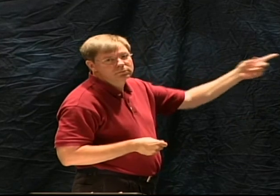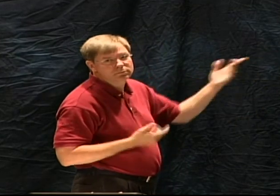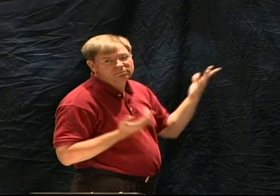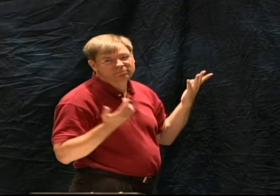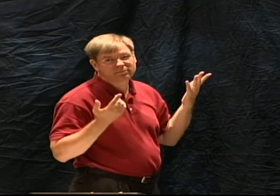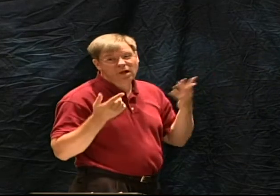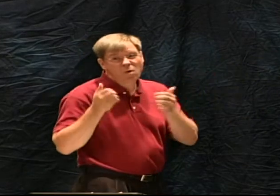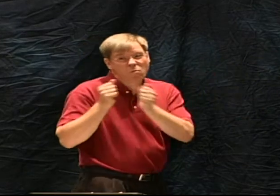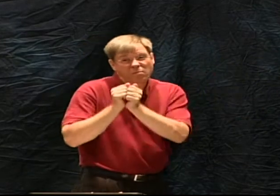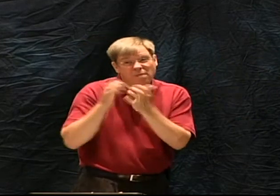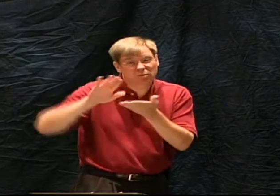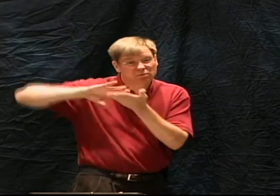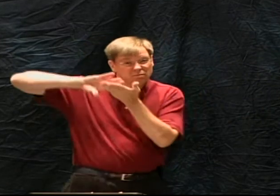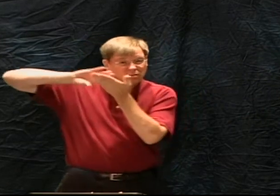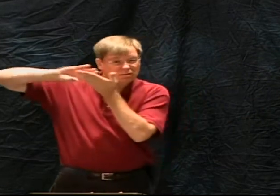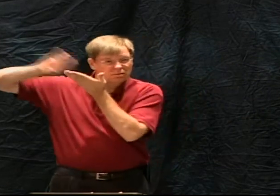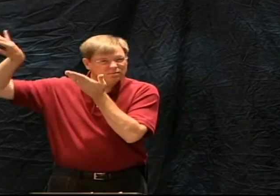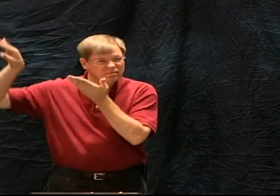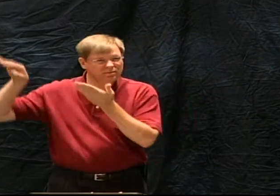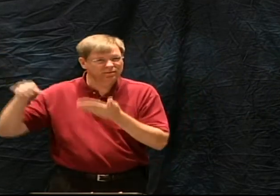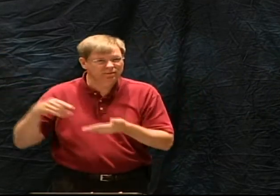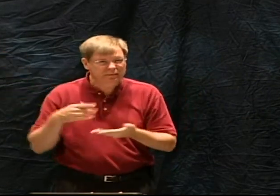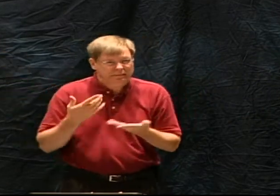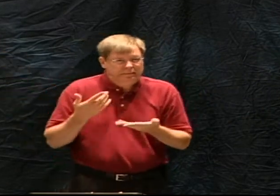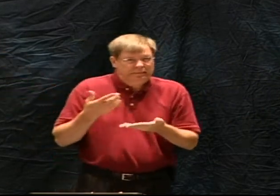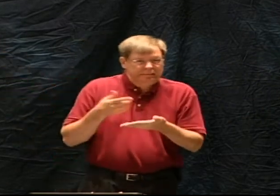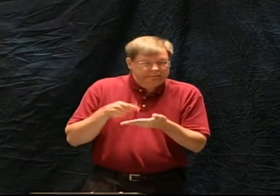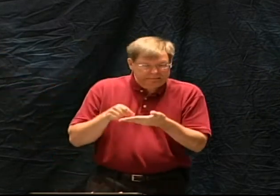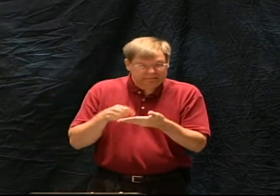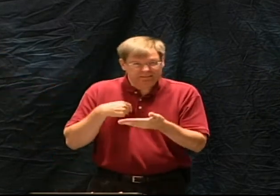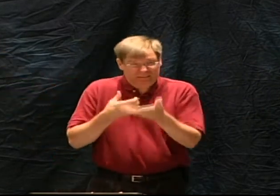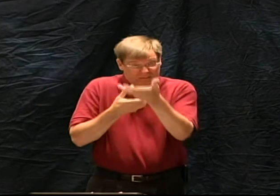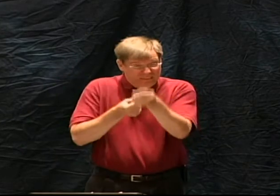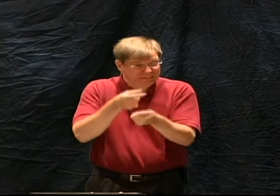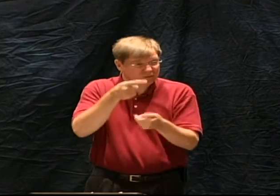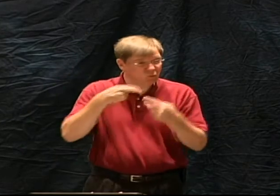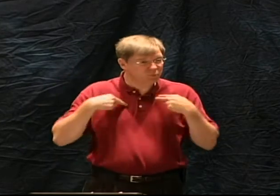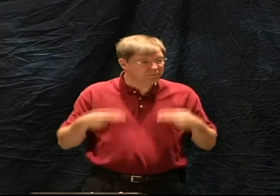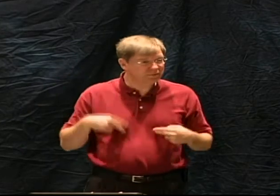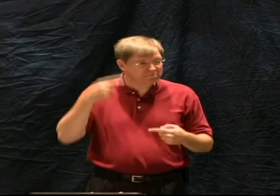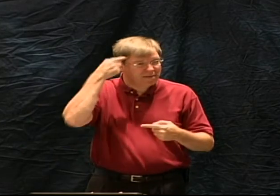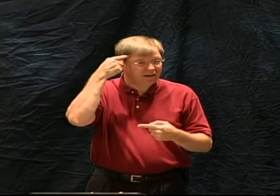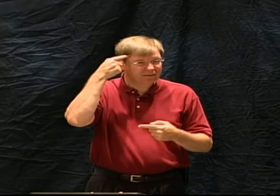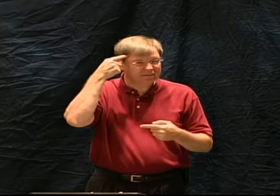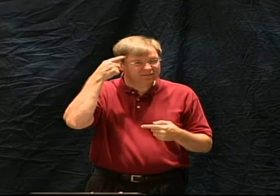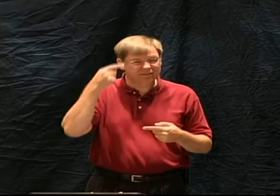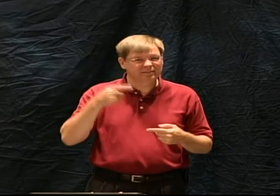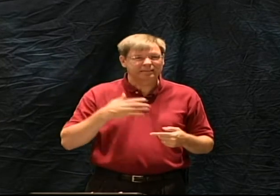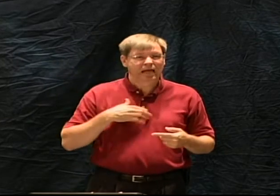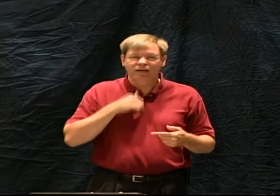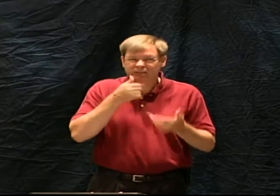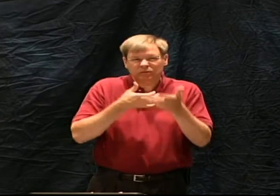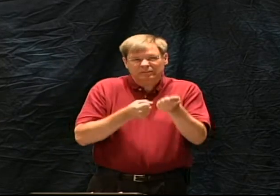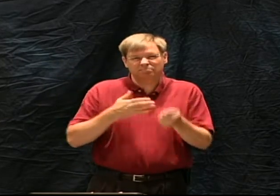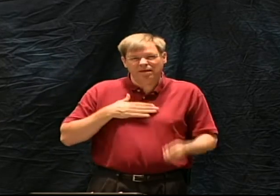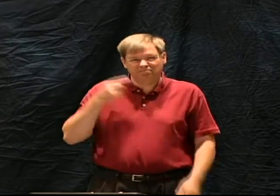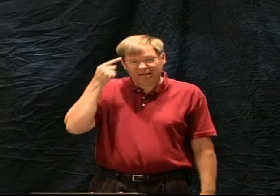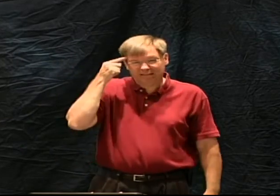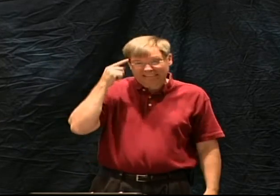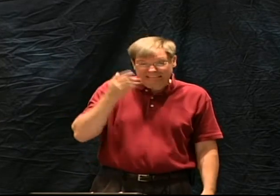that I've said to you. Without the Holy Spirit, we couldn't remember it all. We can't trust human memory